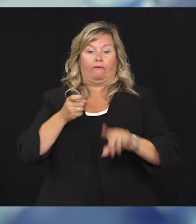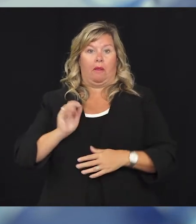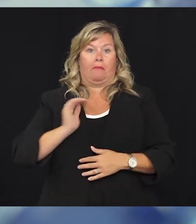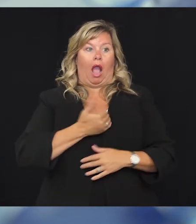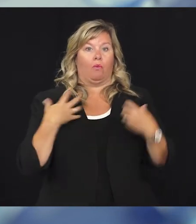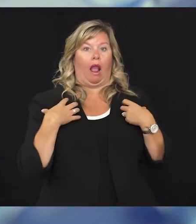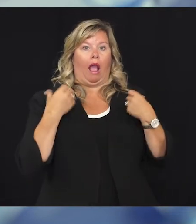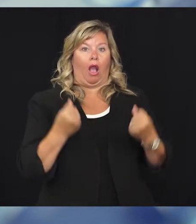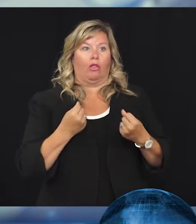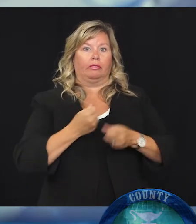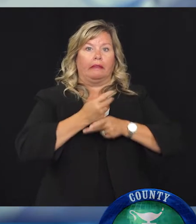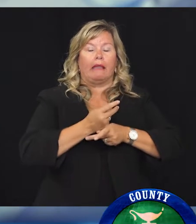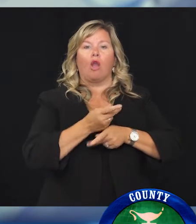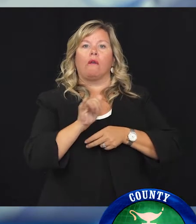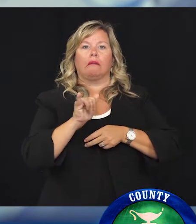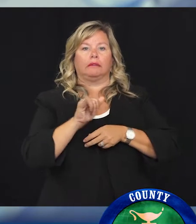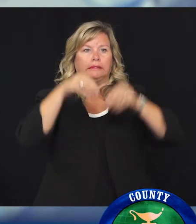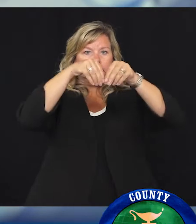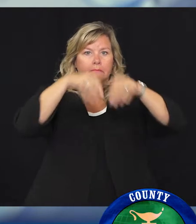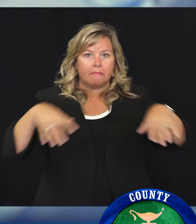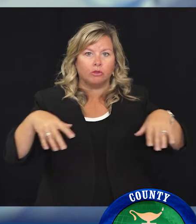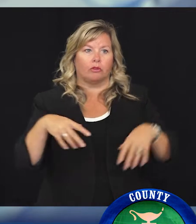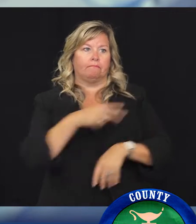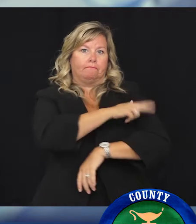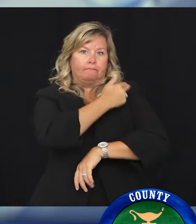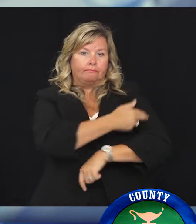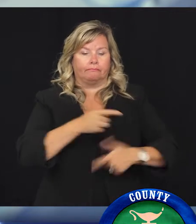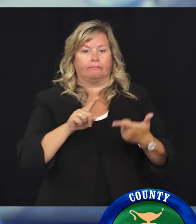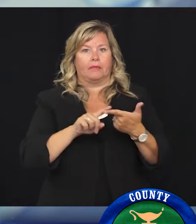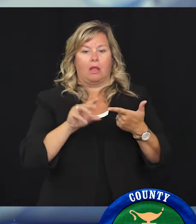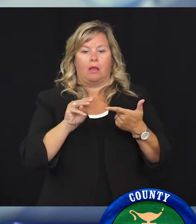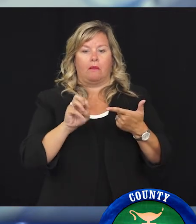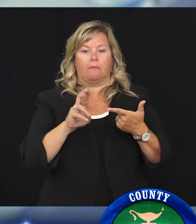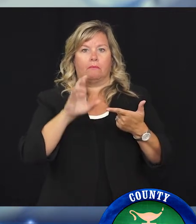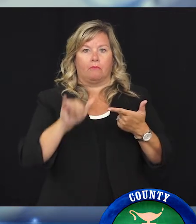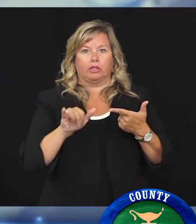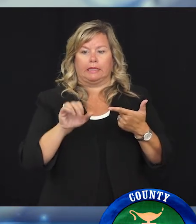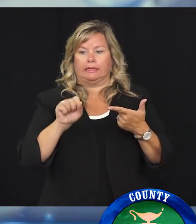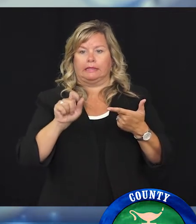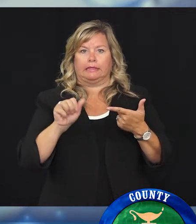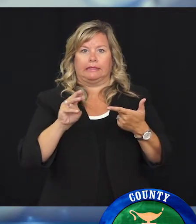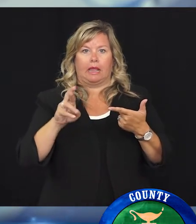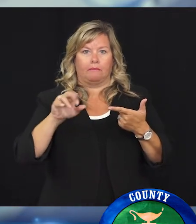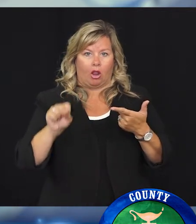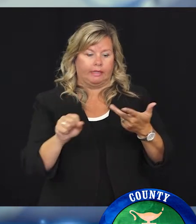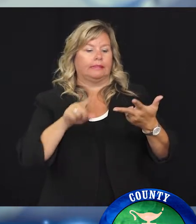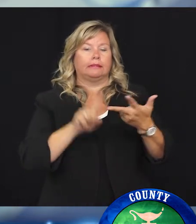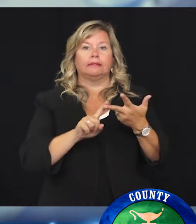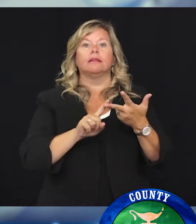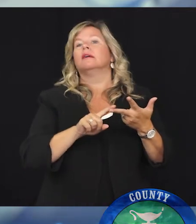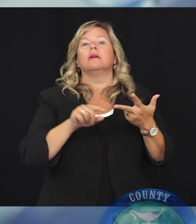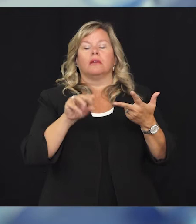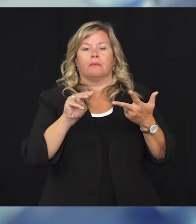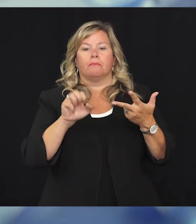from our local health care institutions, Spectrum Health, Mercy Health St. Mary's, and MetroHealth University of Michigan Health.